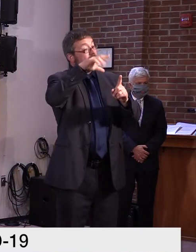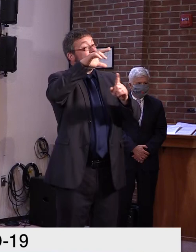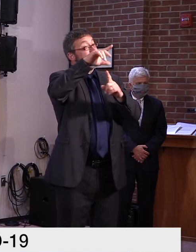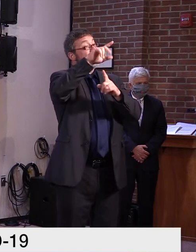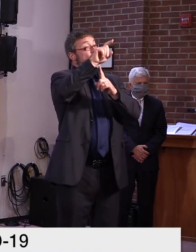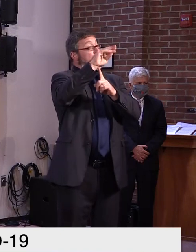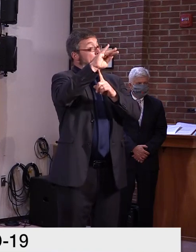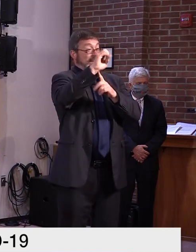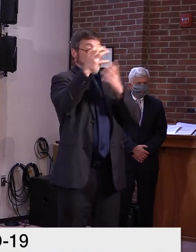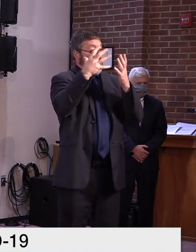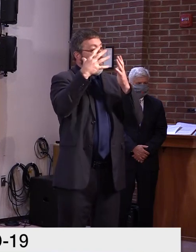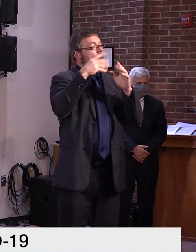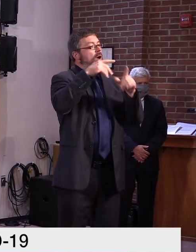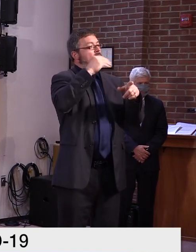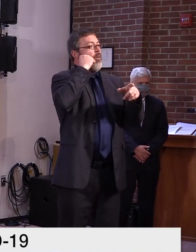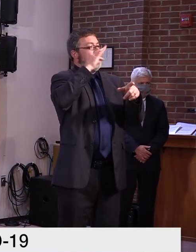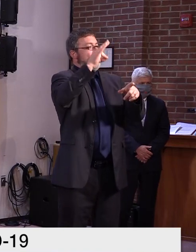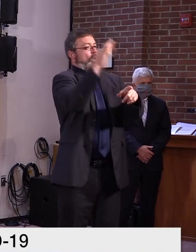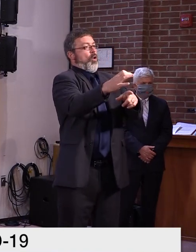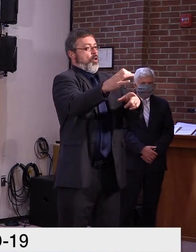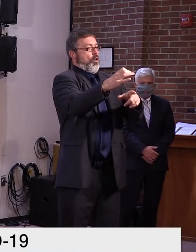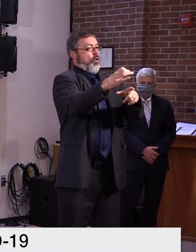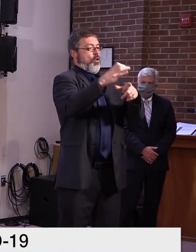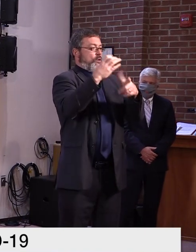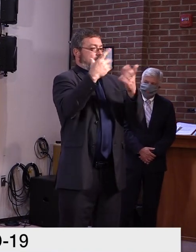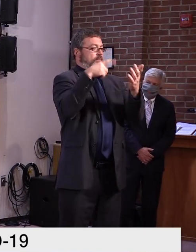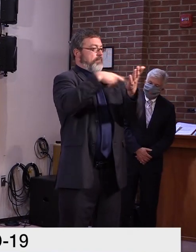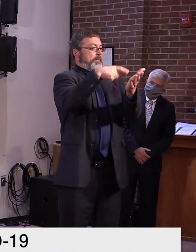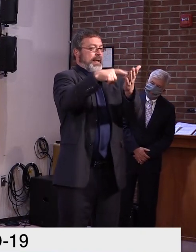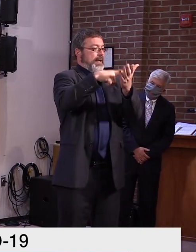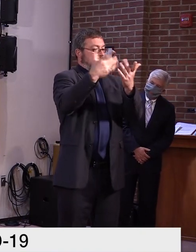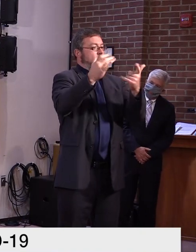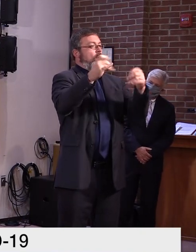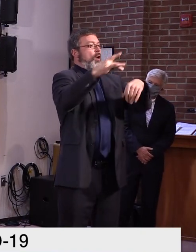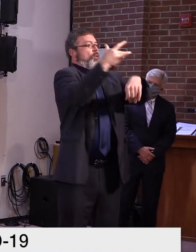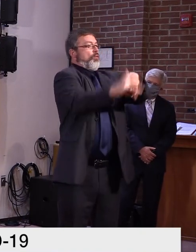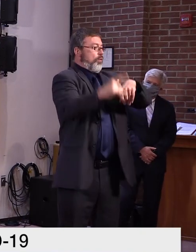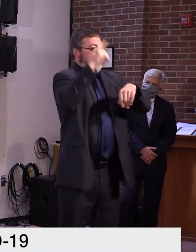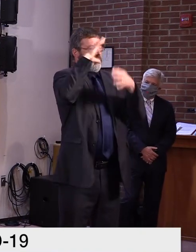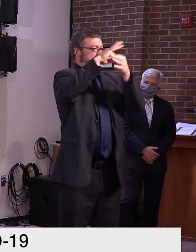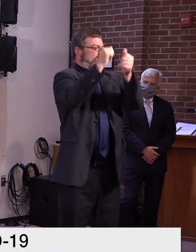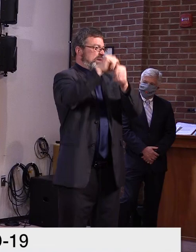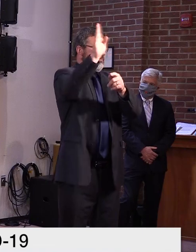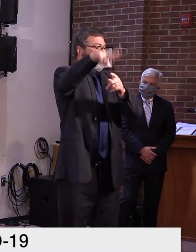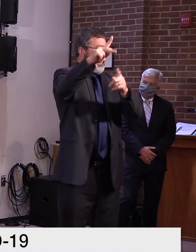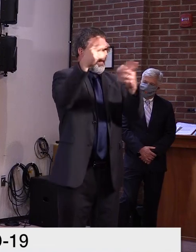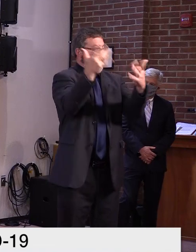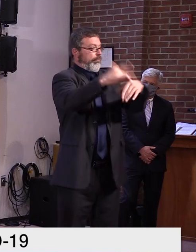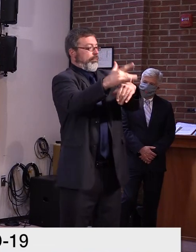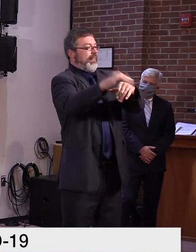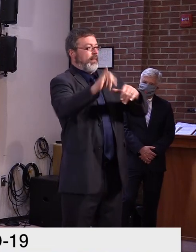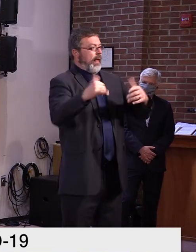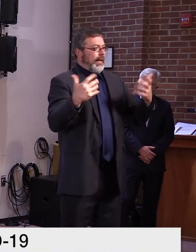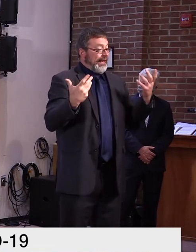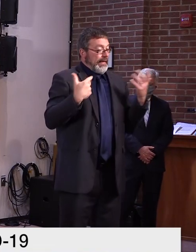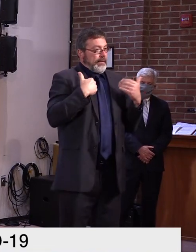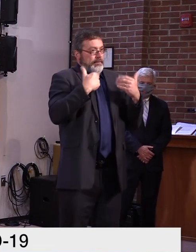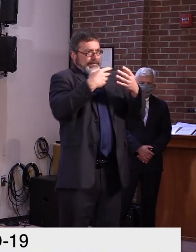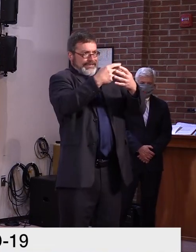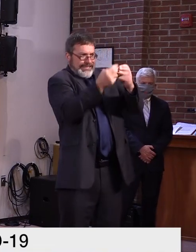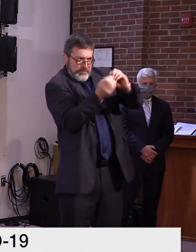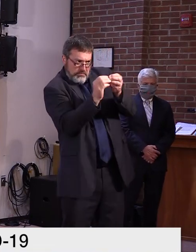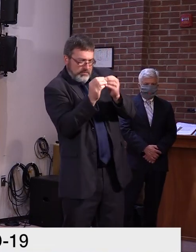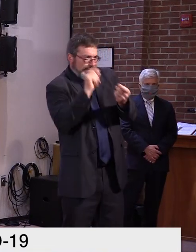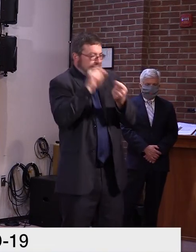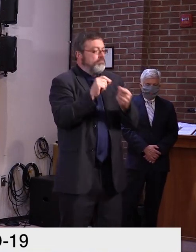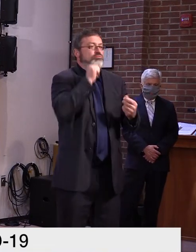we are happy to get back to you on that. Um, I will connect you with Commissioner Hanford. Thank you. Thank you.